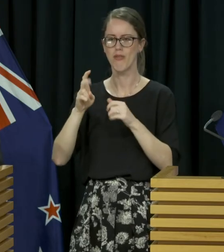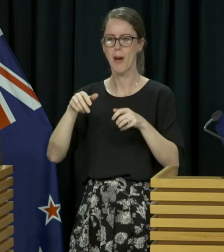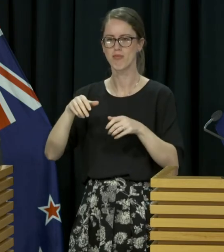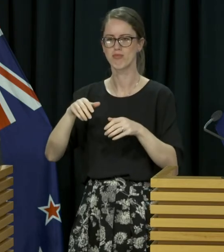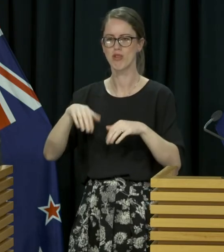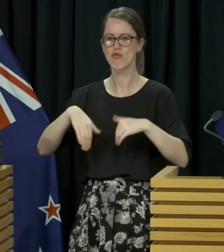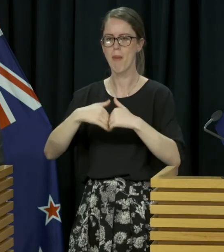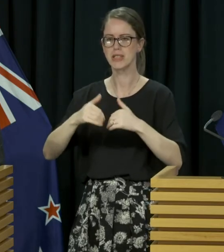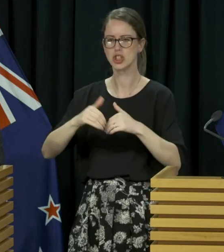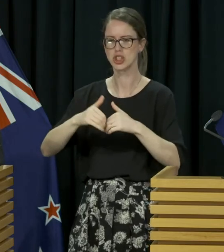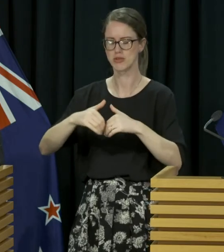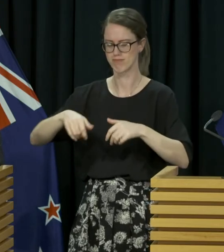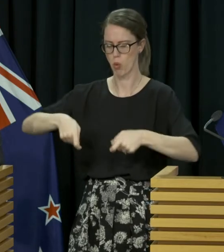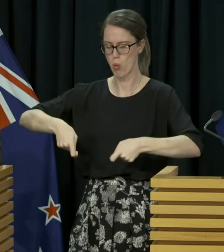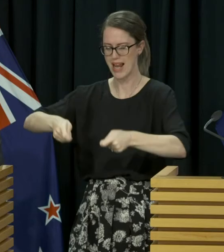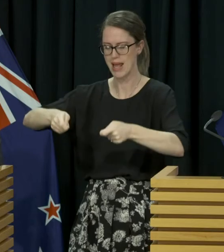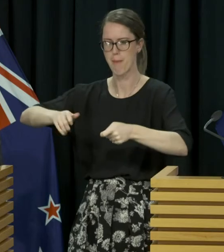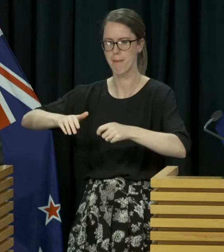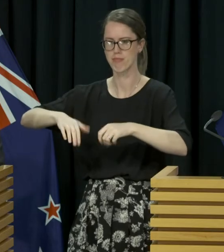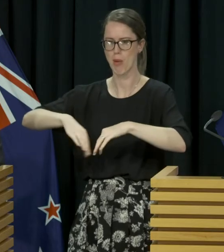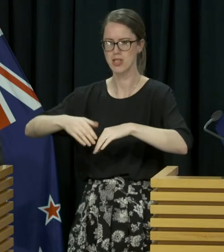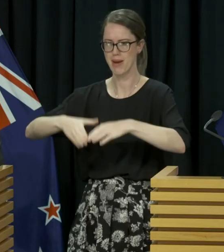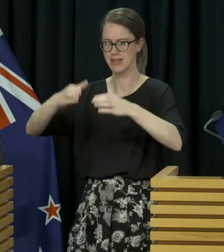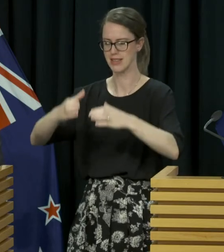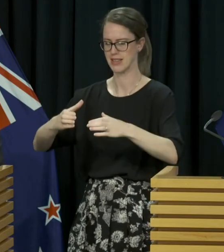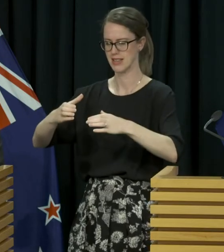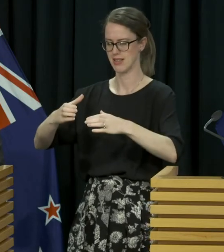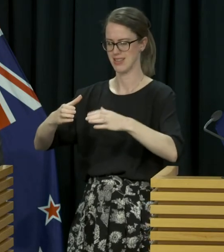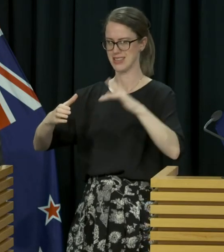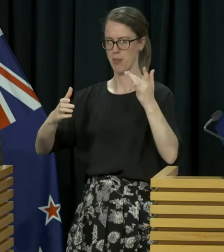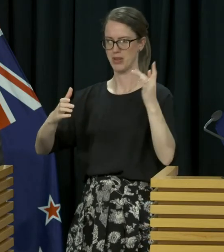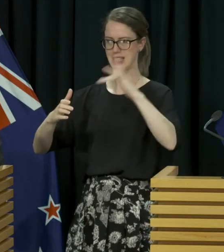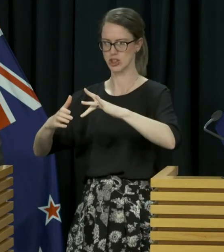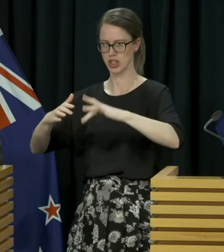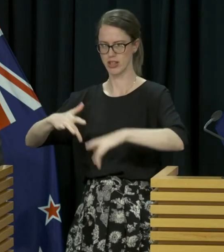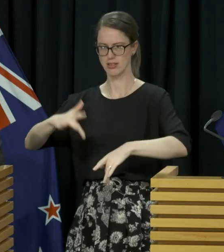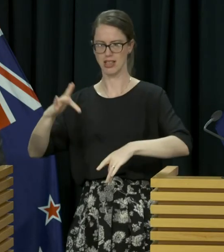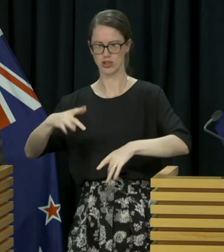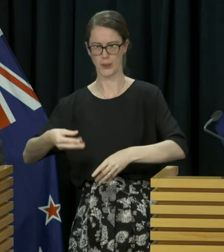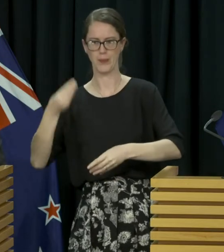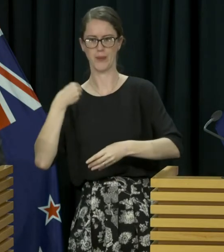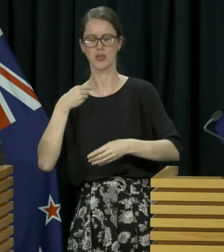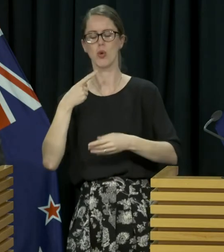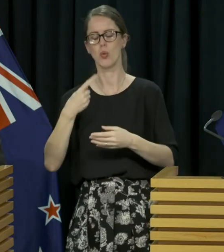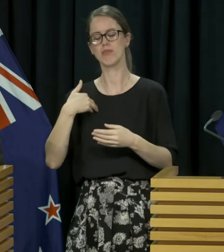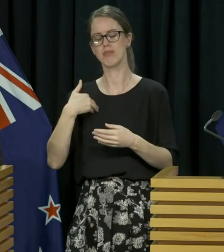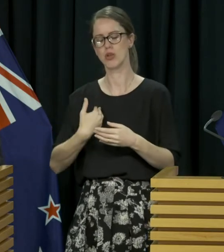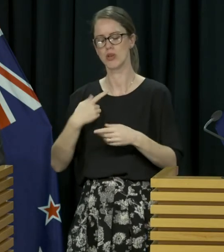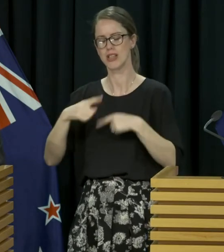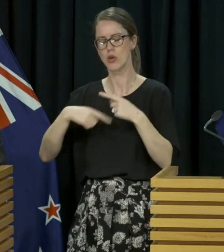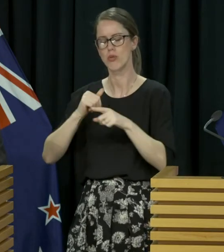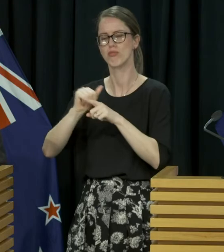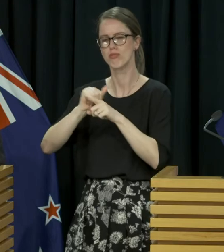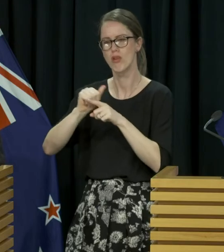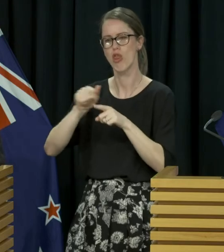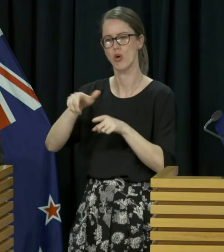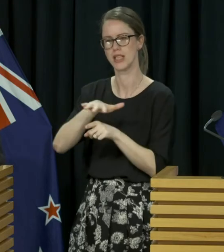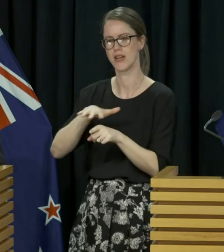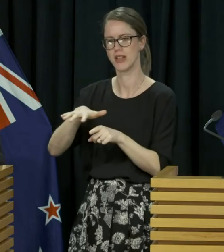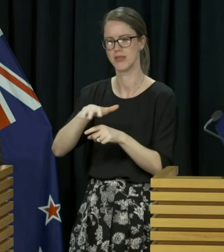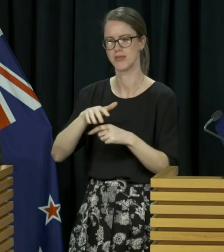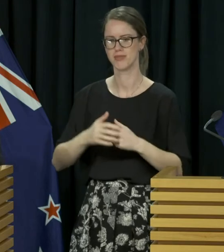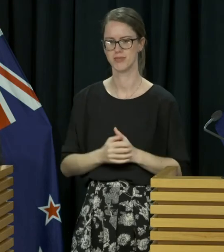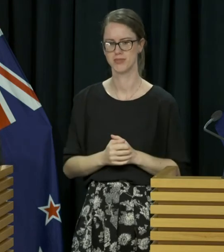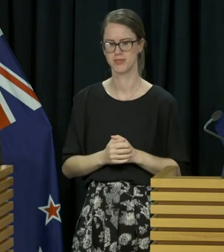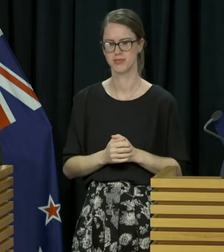where we've identified an area where we can continue to strengthen and tighten our infection prevention and control. So we're always looking at those things.